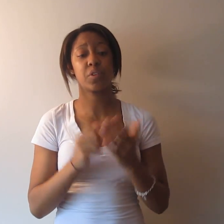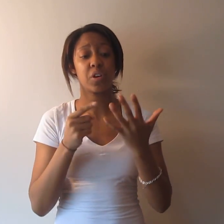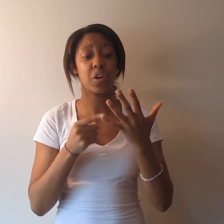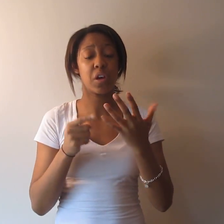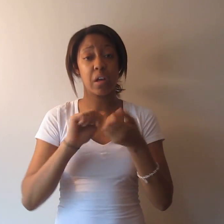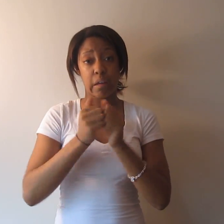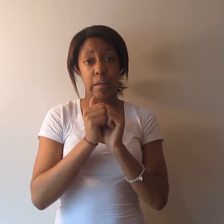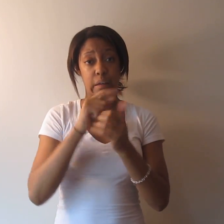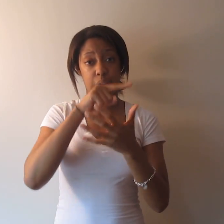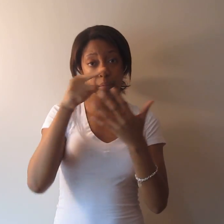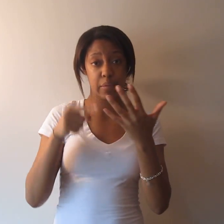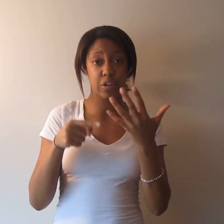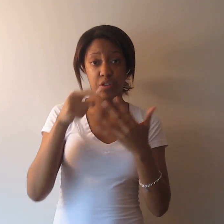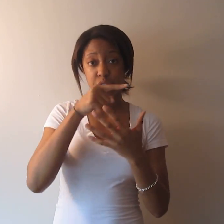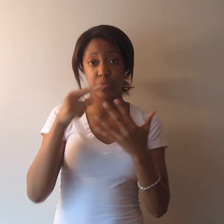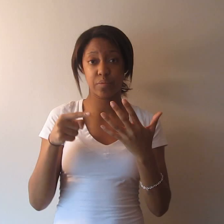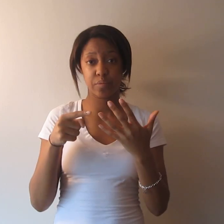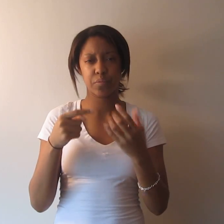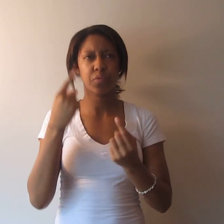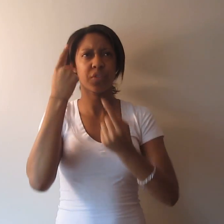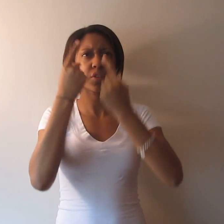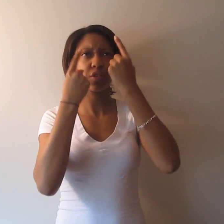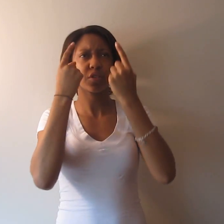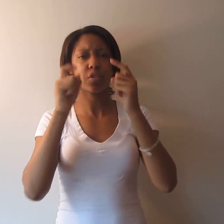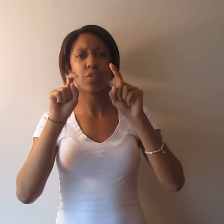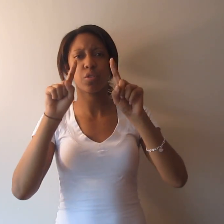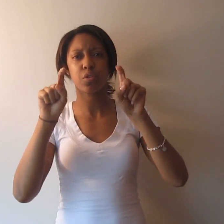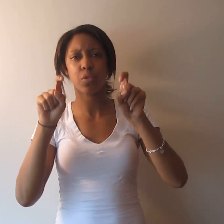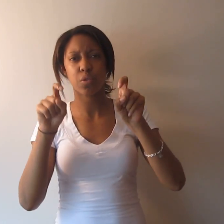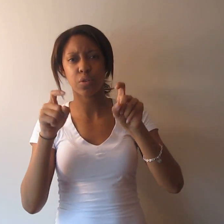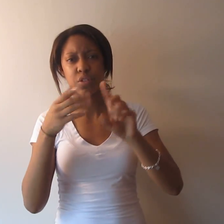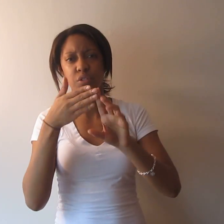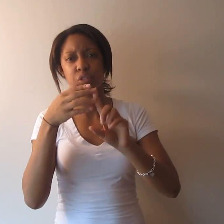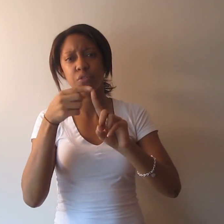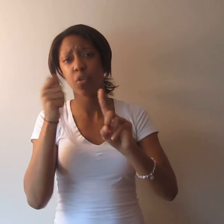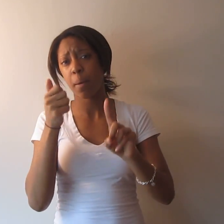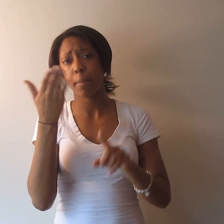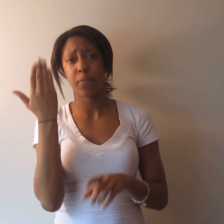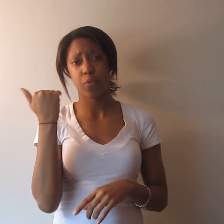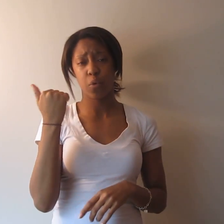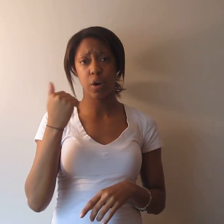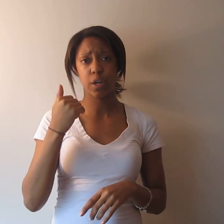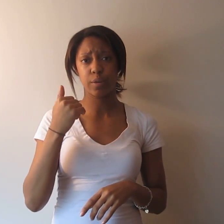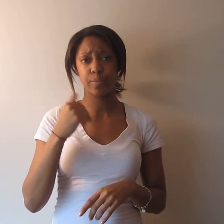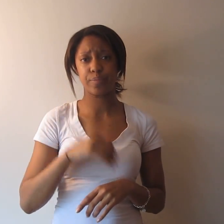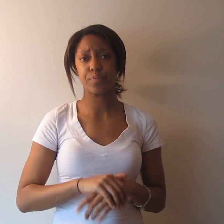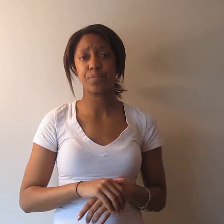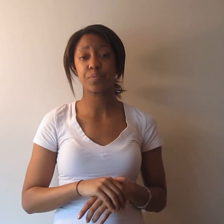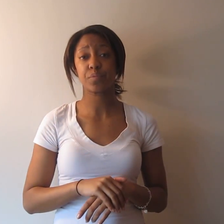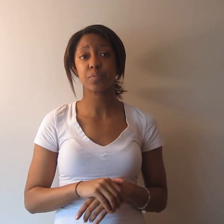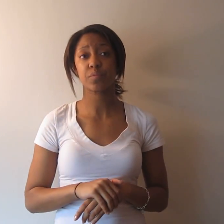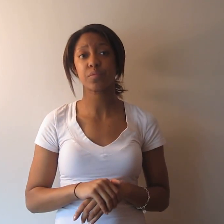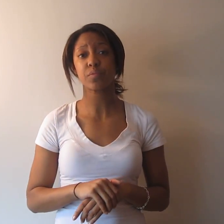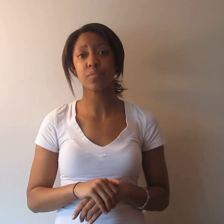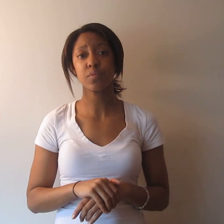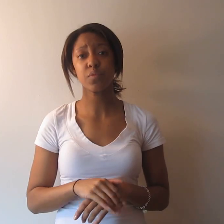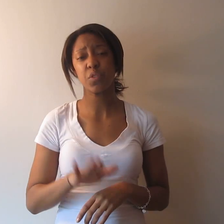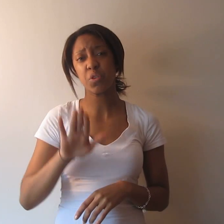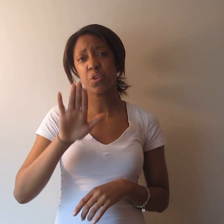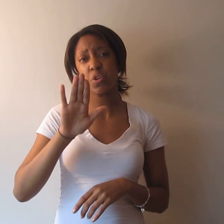Consider the questions we discussed earlier as far as your needs for hearing loss and what is needed to help you do your job.